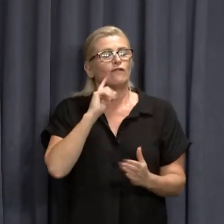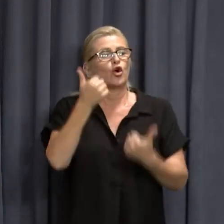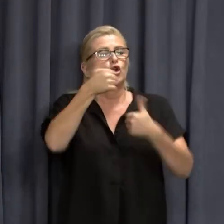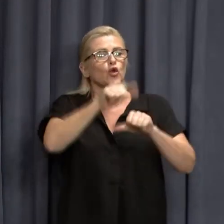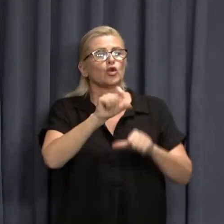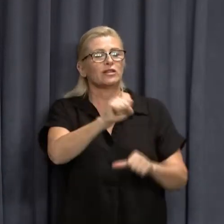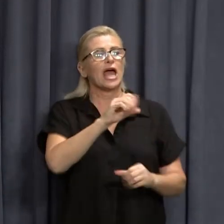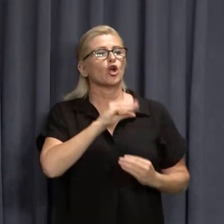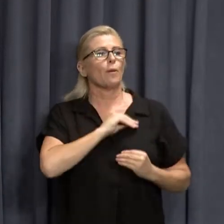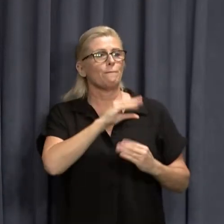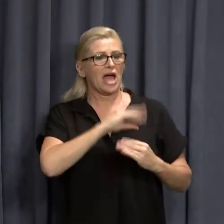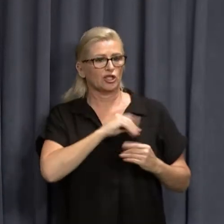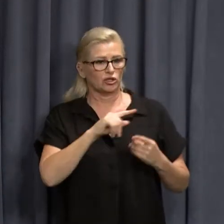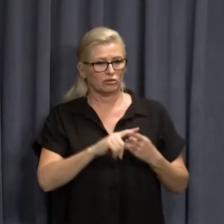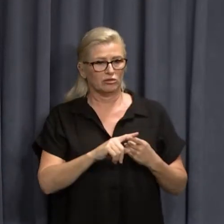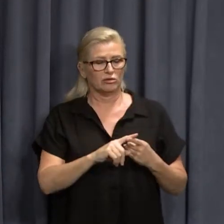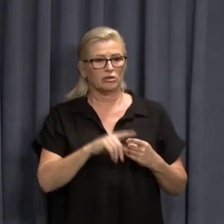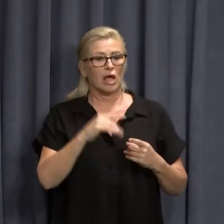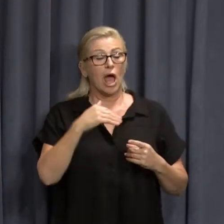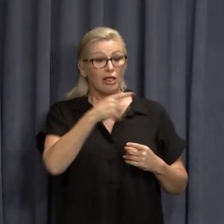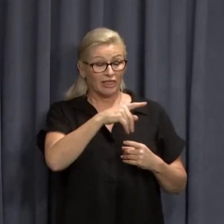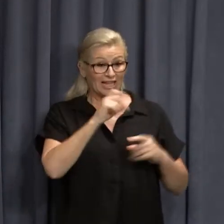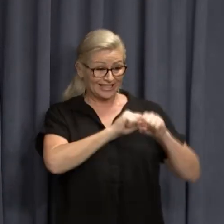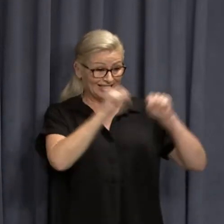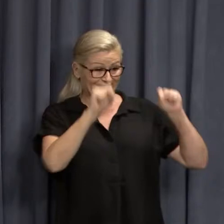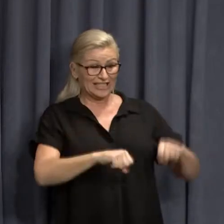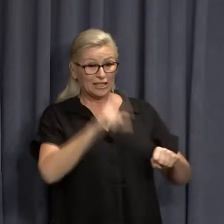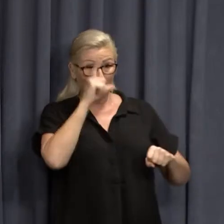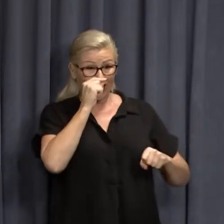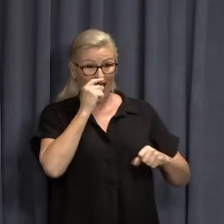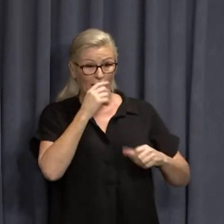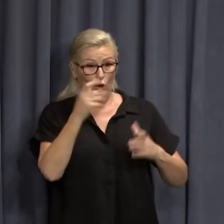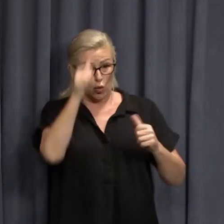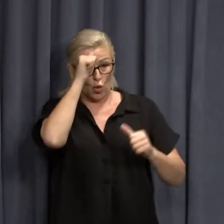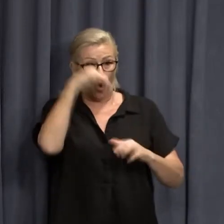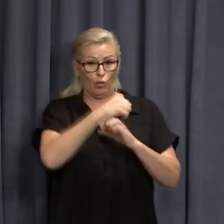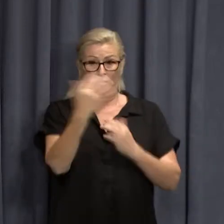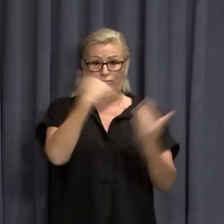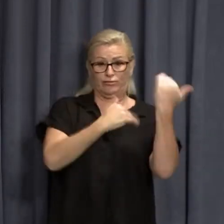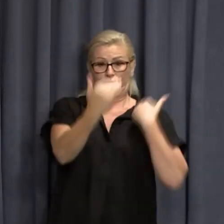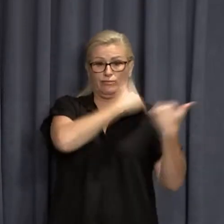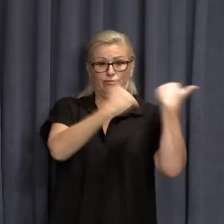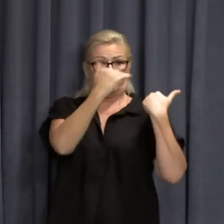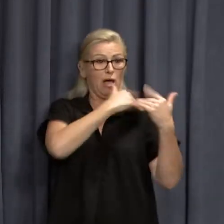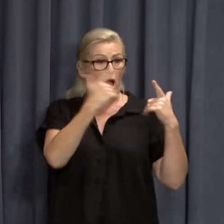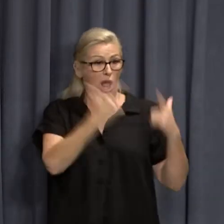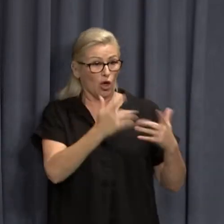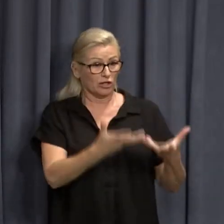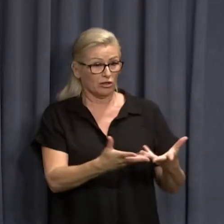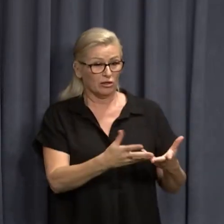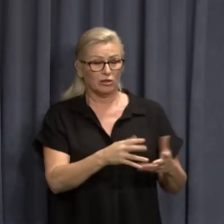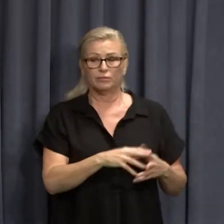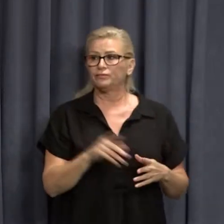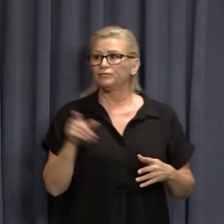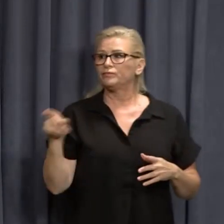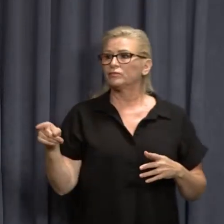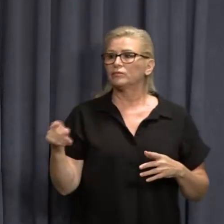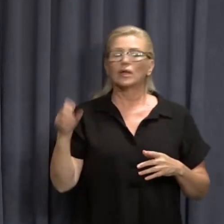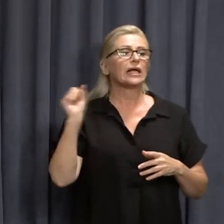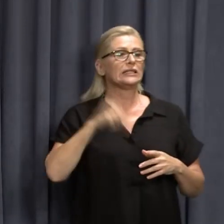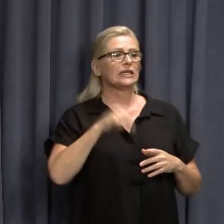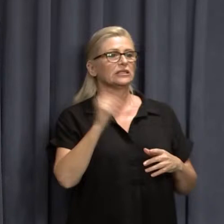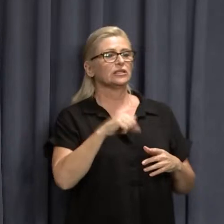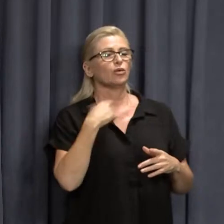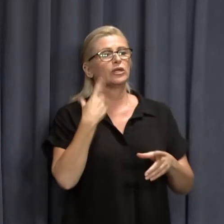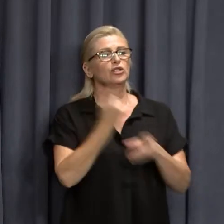exemptions. What's the capacity of that system? Will things be bolstered to help deal with the demand? Yeah, the, um, we spoke to the,